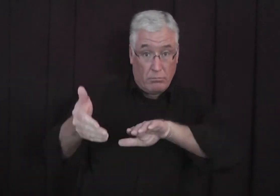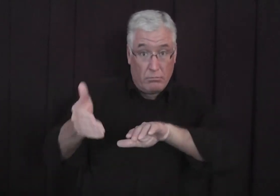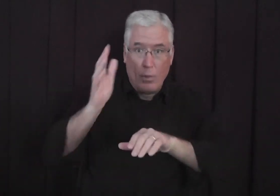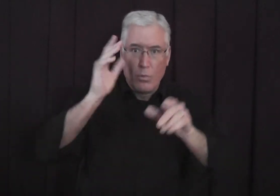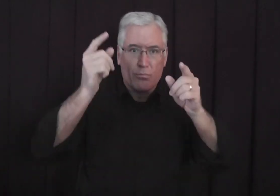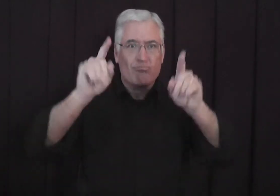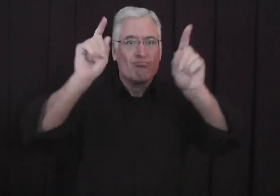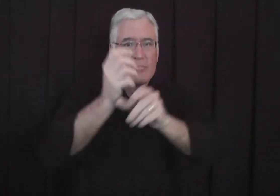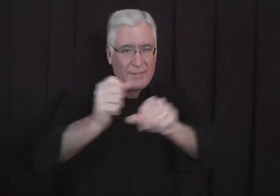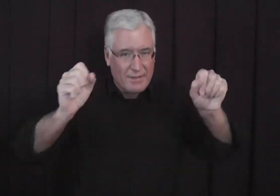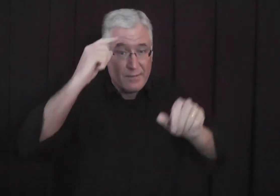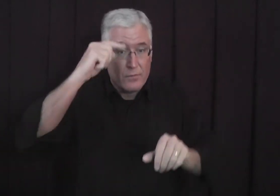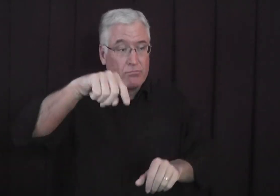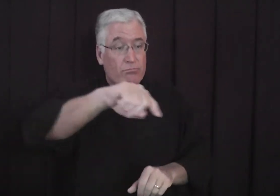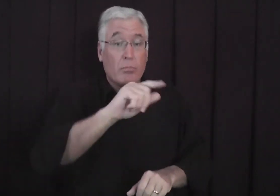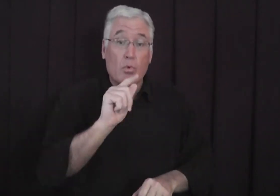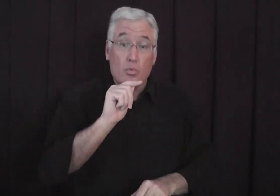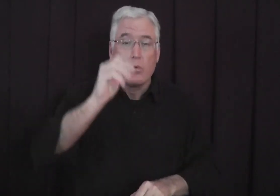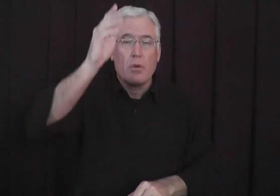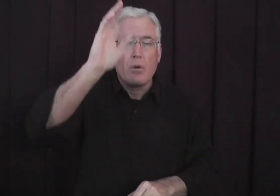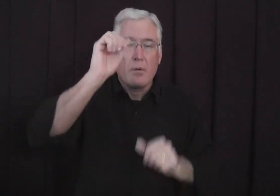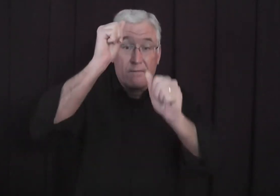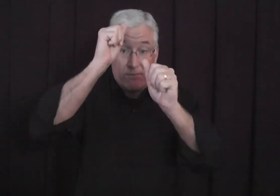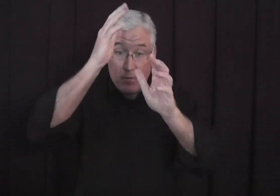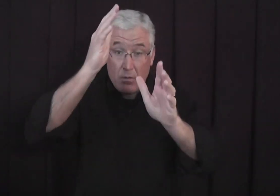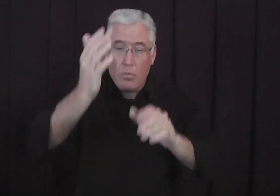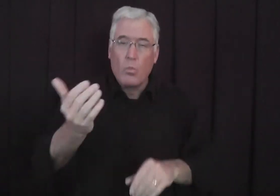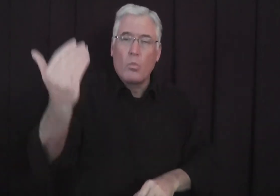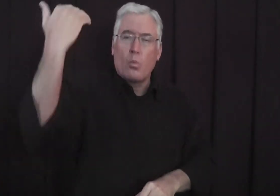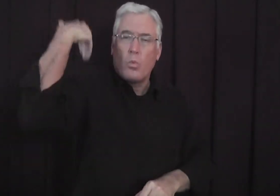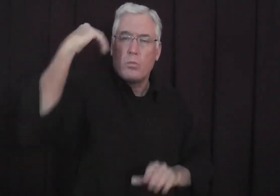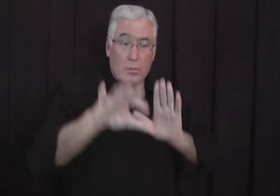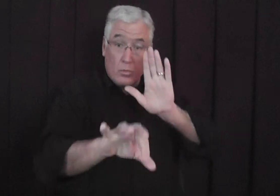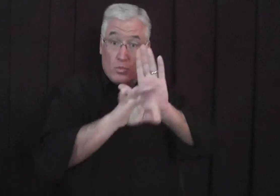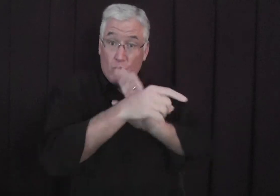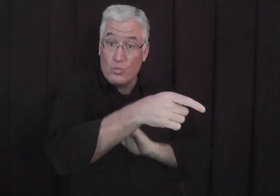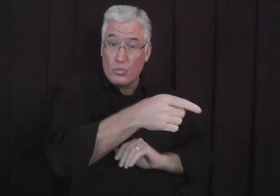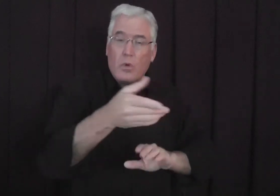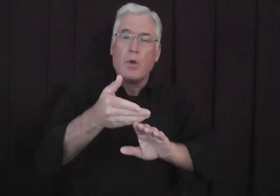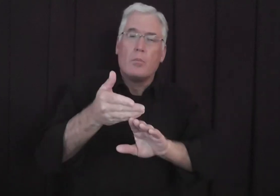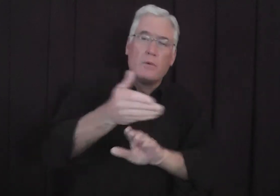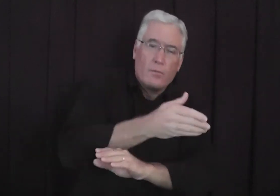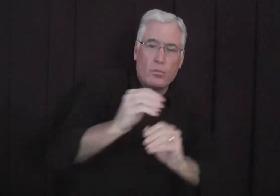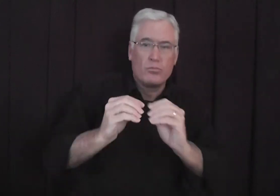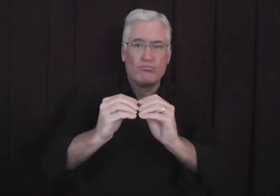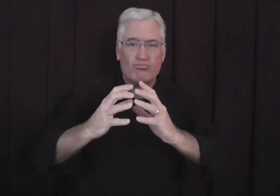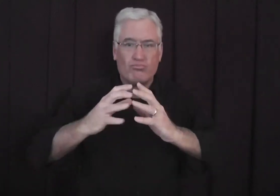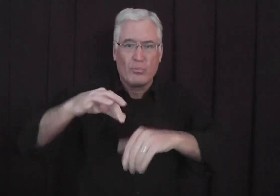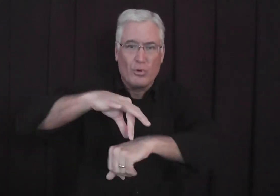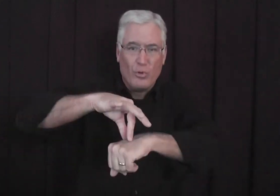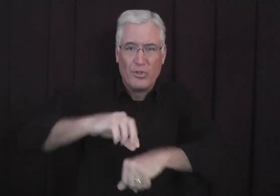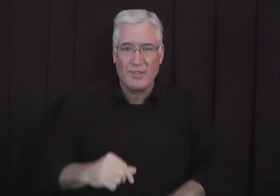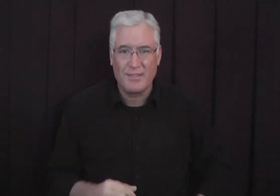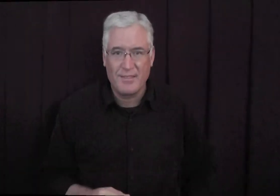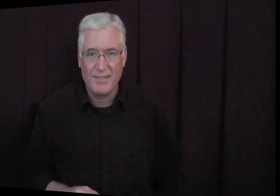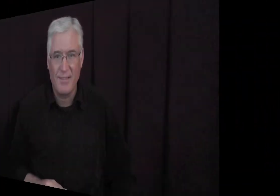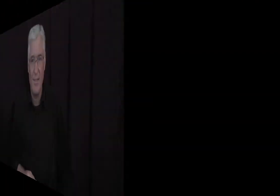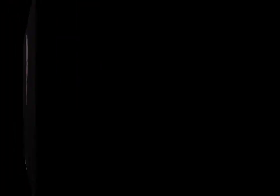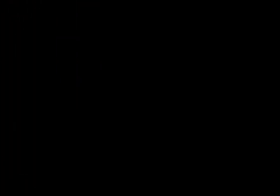atonement that he accomplished through his death in saving those who the Father long ago had elected before the foundation of the earth,